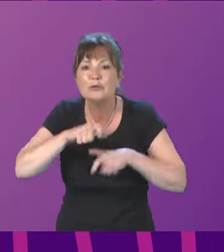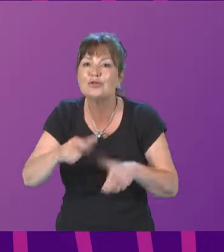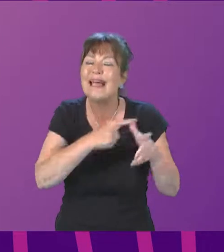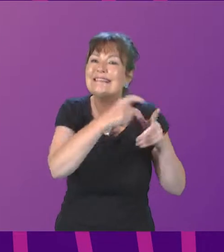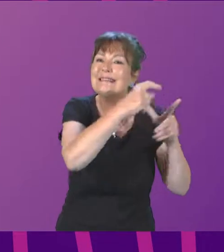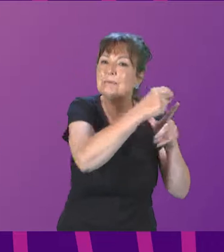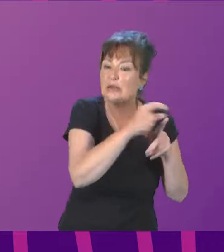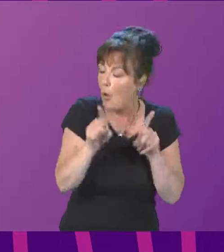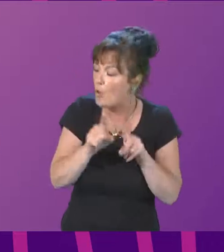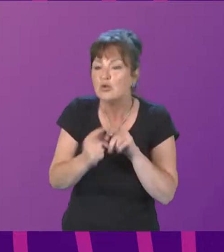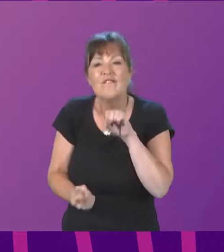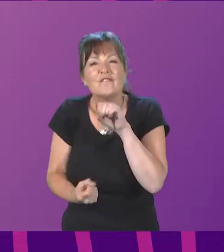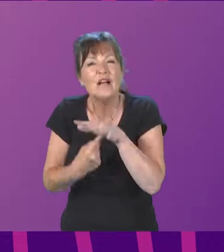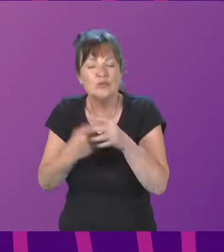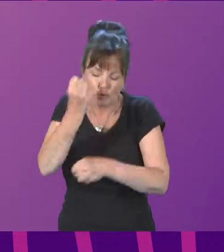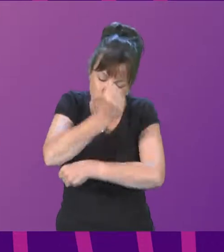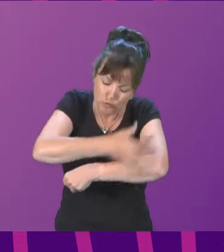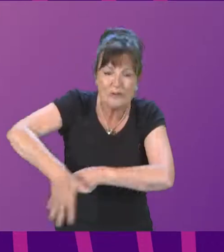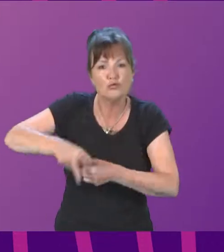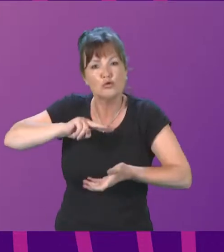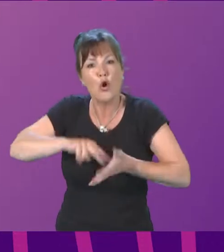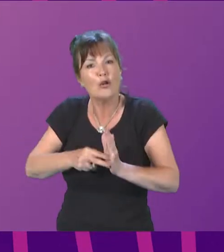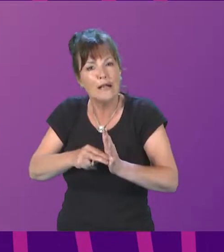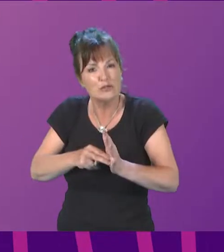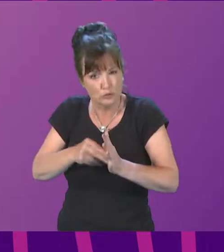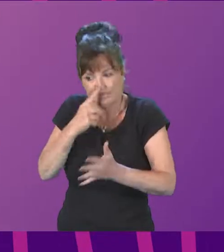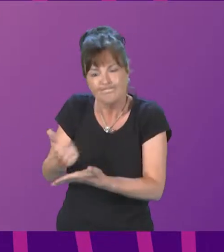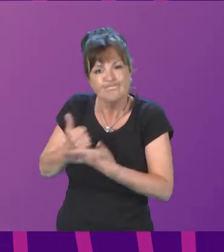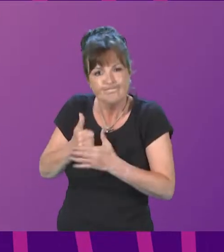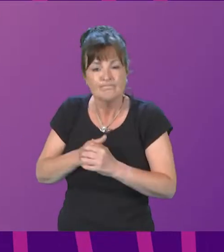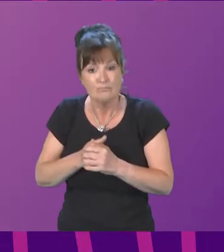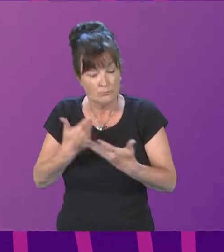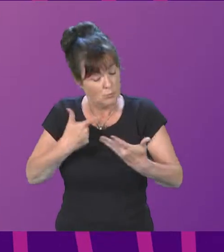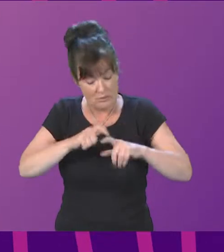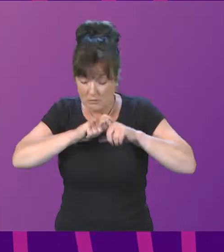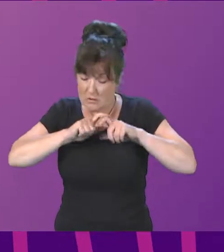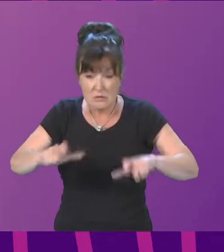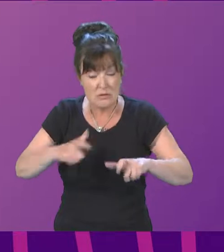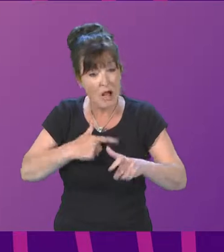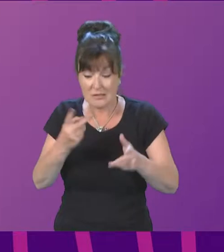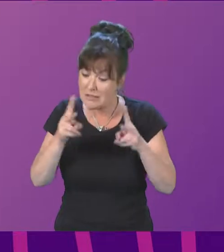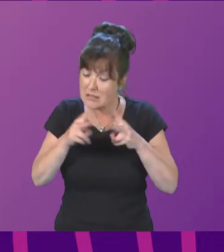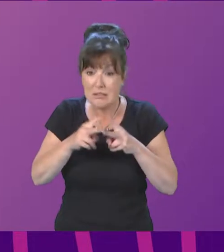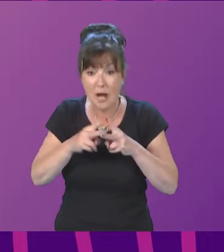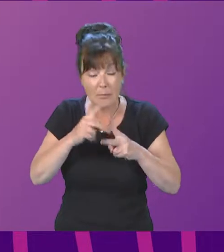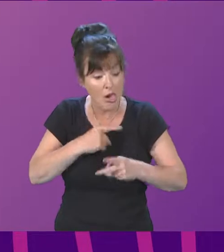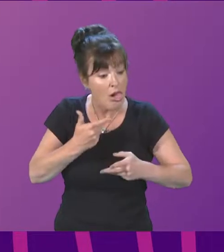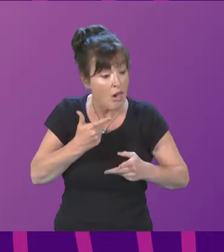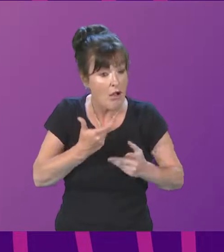to ADPs and to those vital grassroots organisations. We are pursuing a belt and braces approach in terms of funding